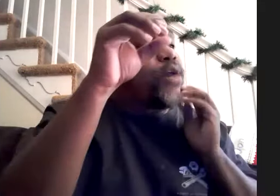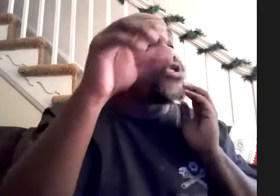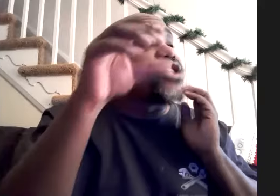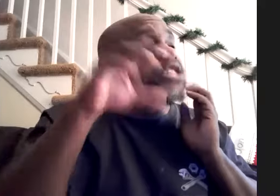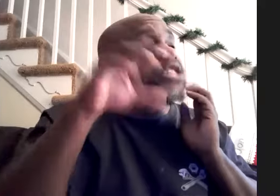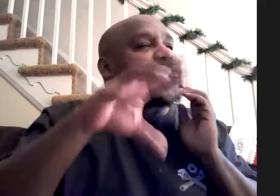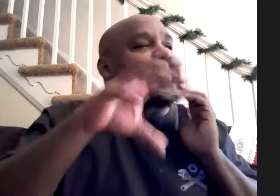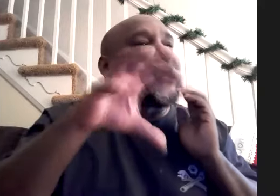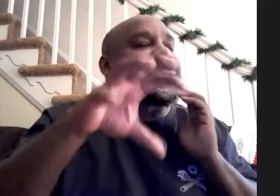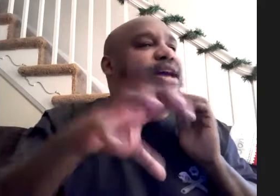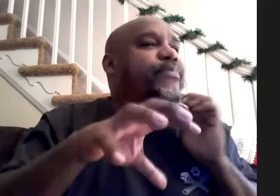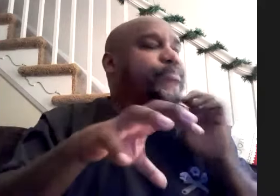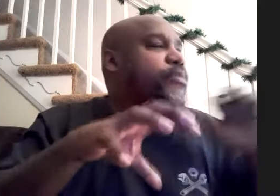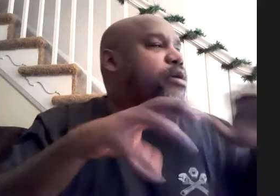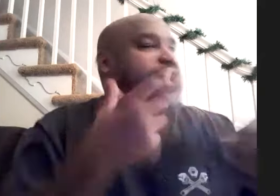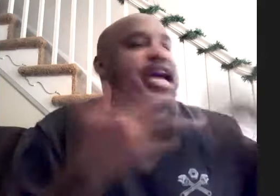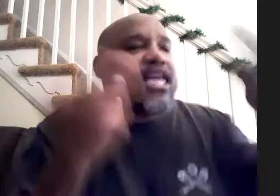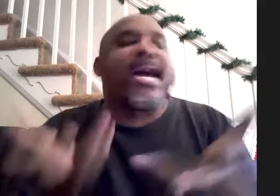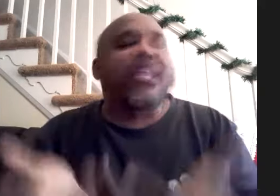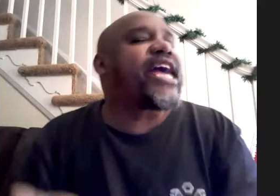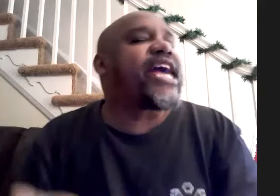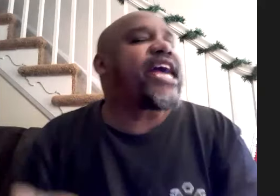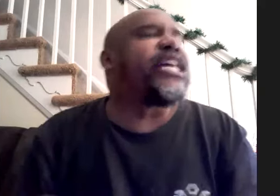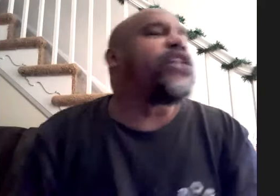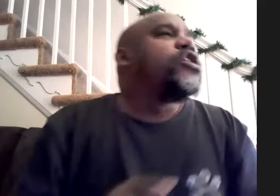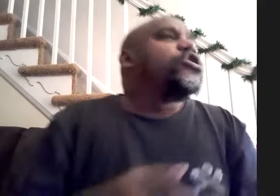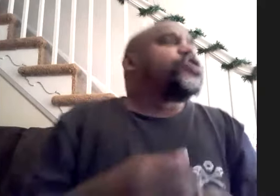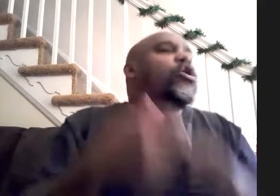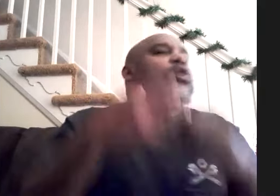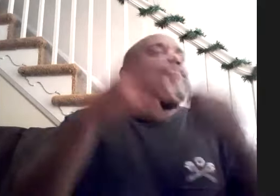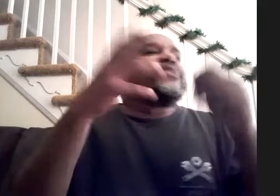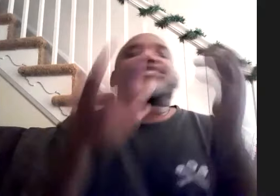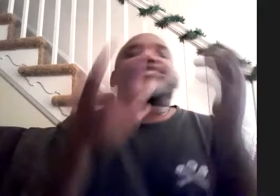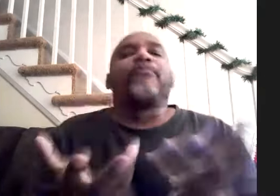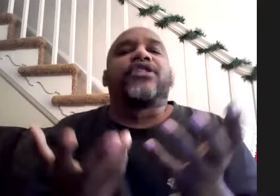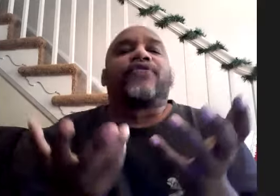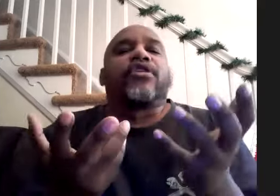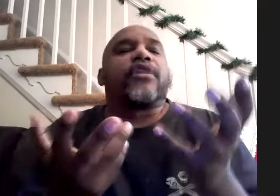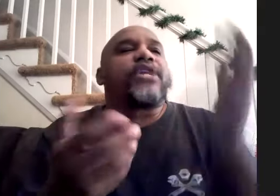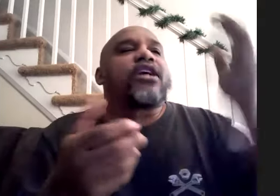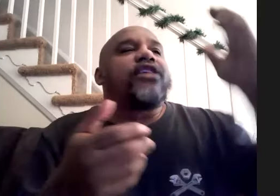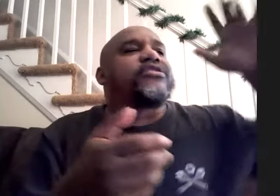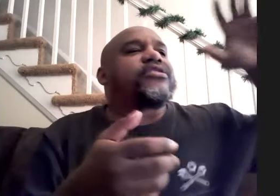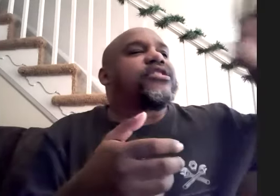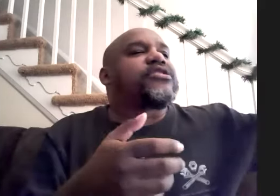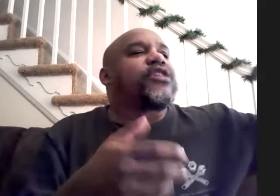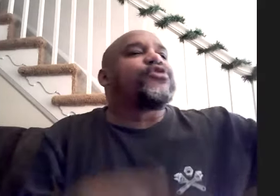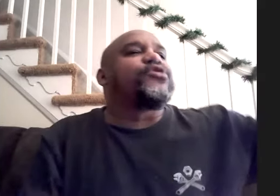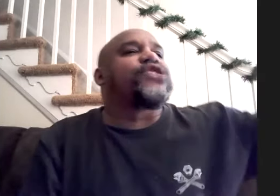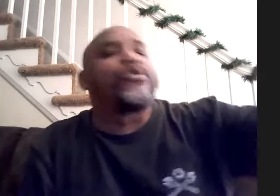songs that were big for them that he had his hand in so but the sound was different because the silvers were singing like